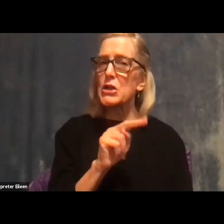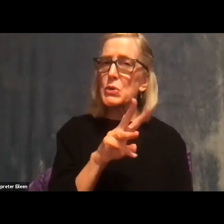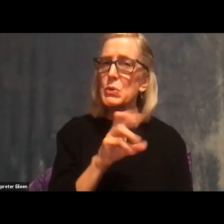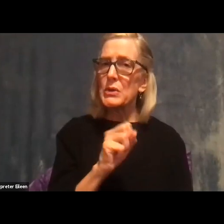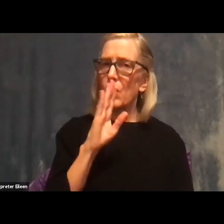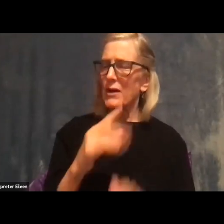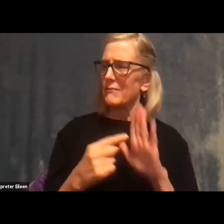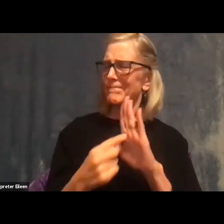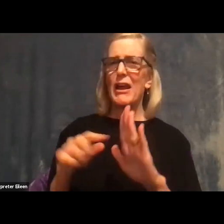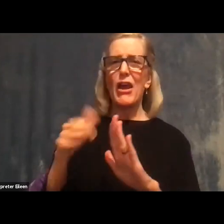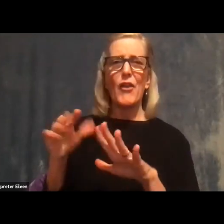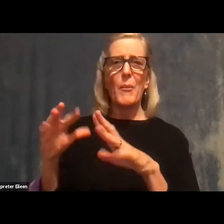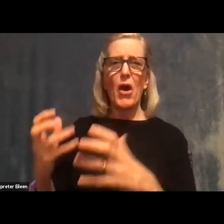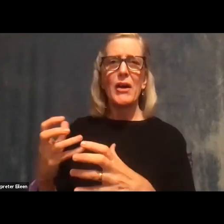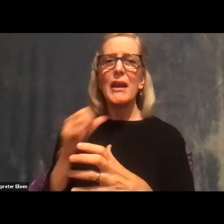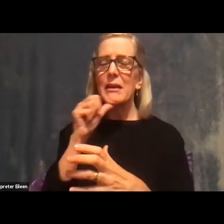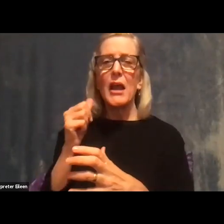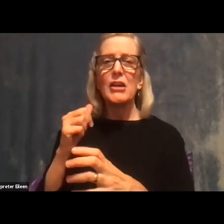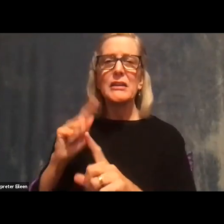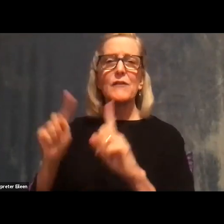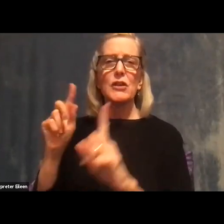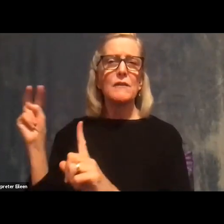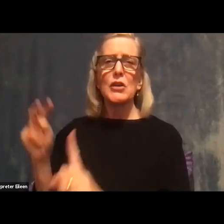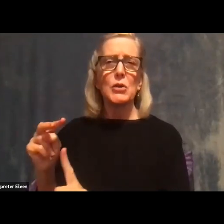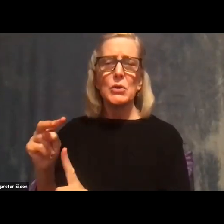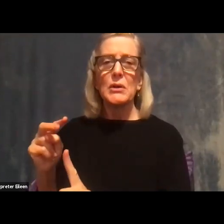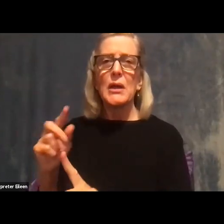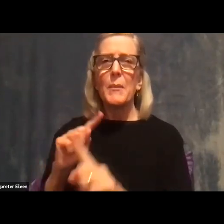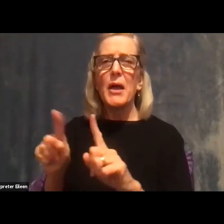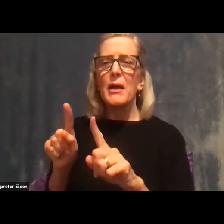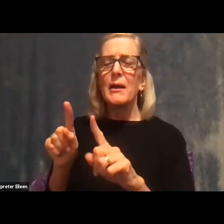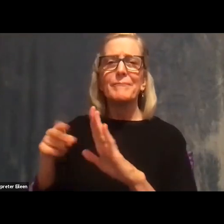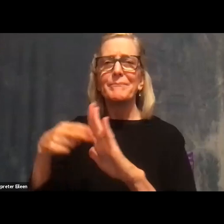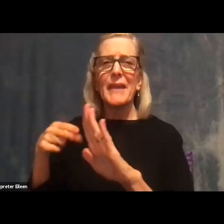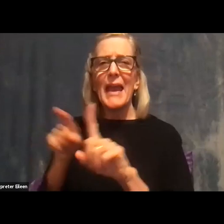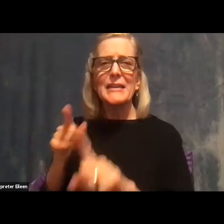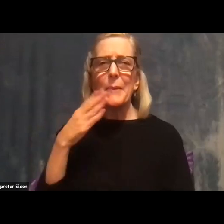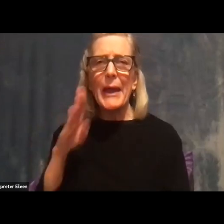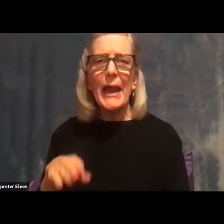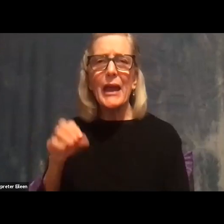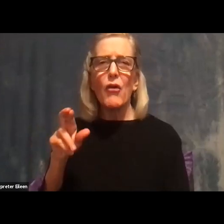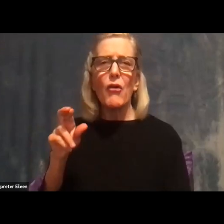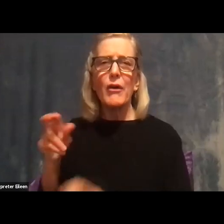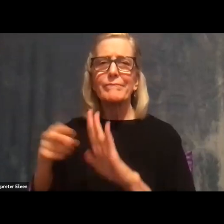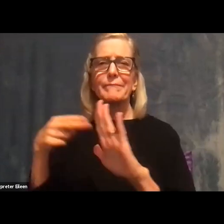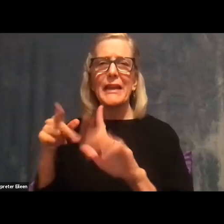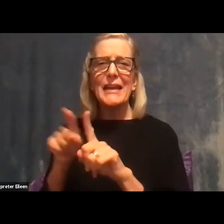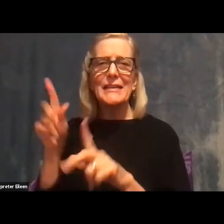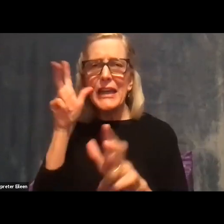you know, coming from a different point of view in terms of policy, but, you know, being bad or evil or wrong or something like that.